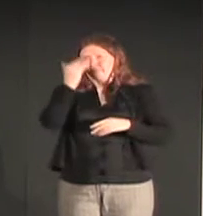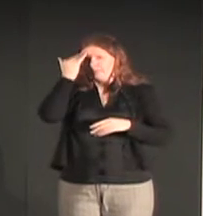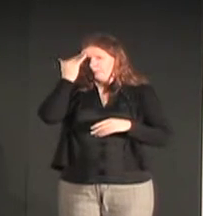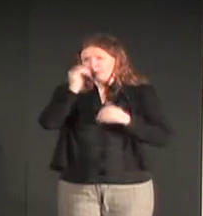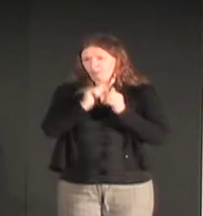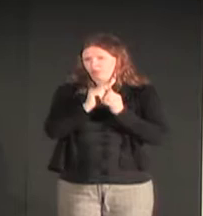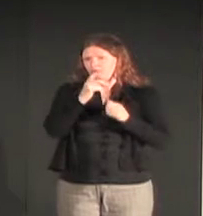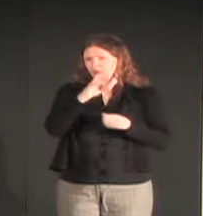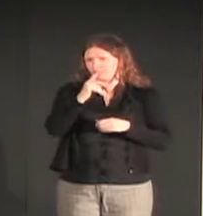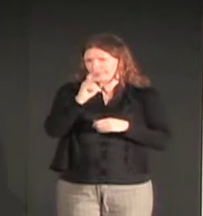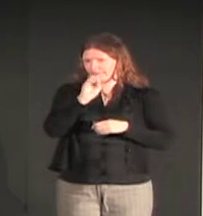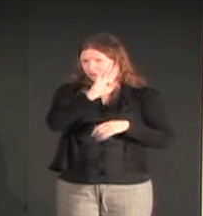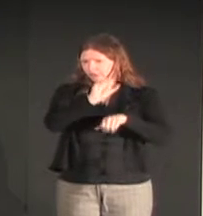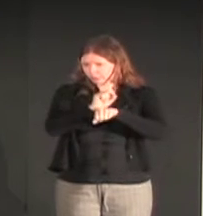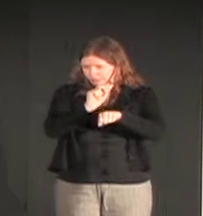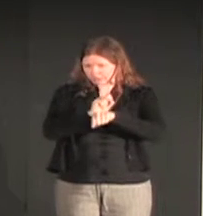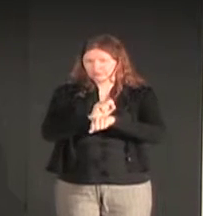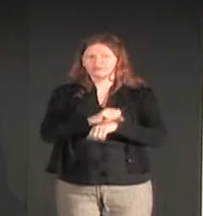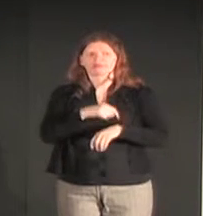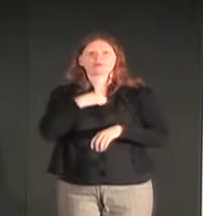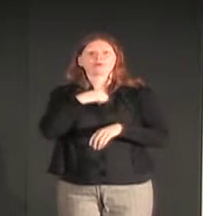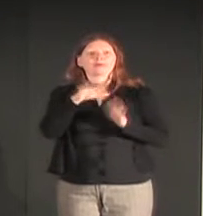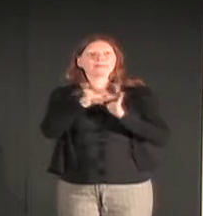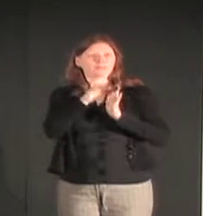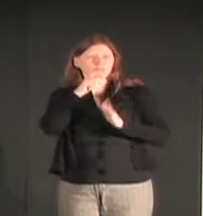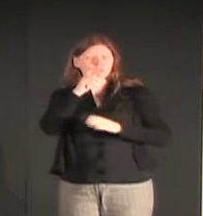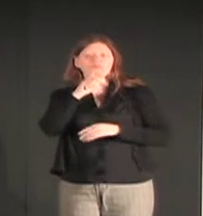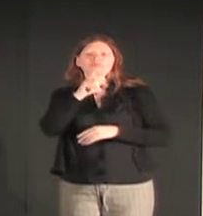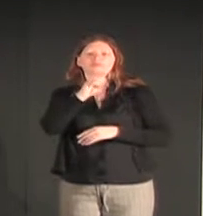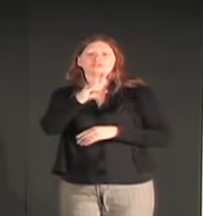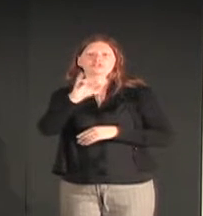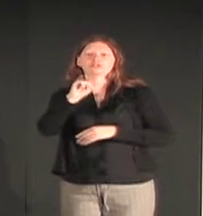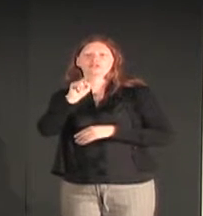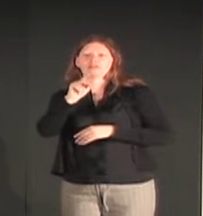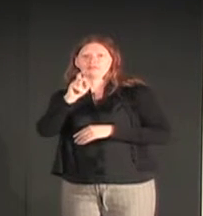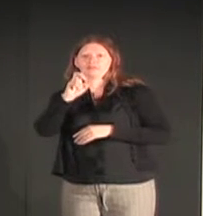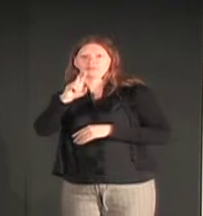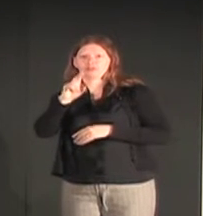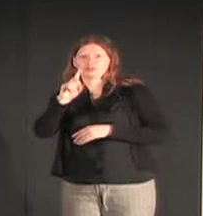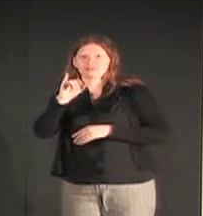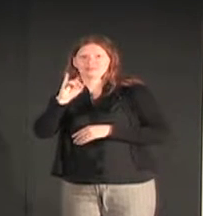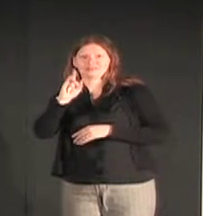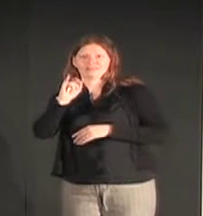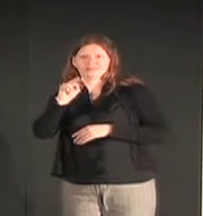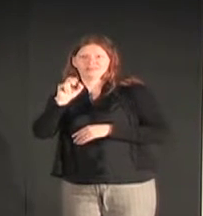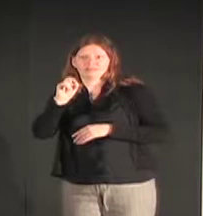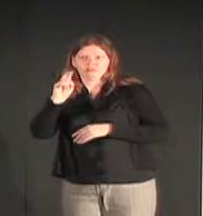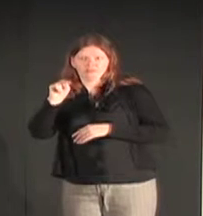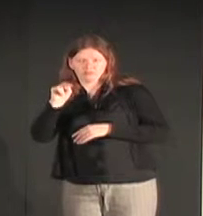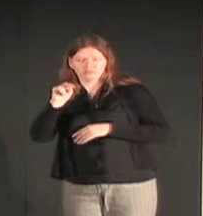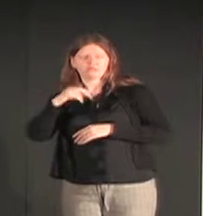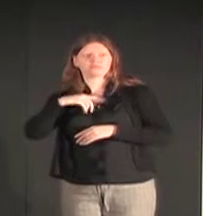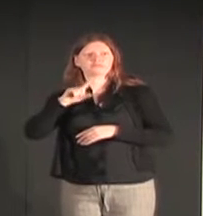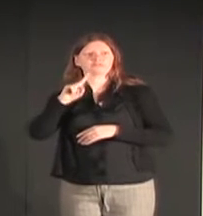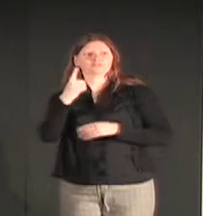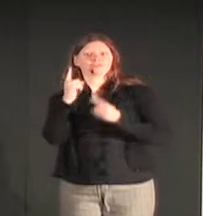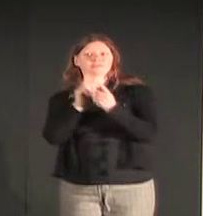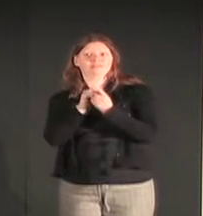introduce our keynote speaker. Hi. She's very familiar with Dr. Patton's works, and she is